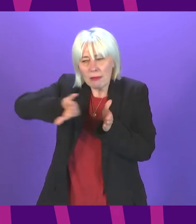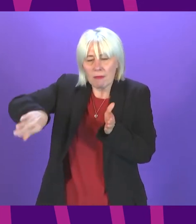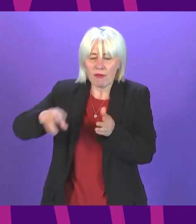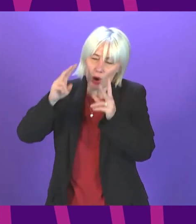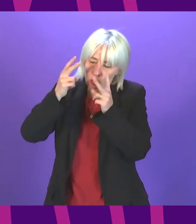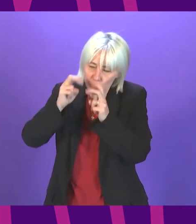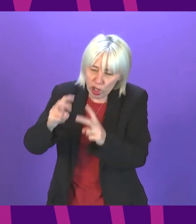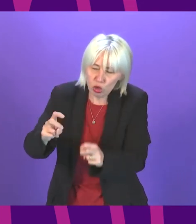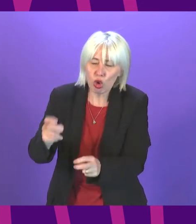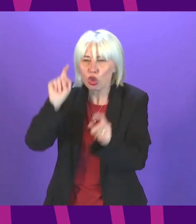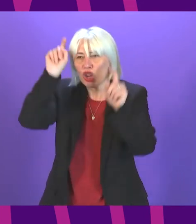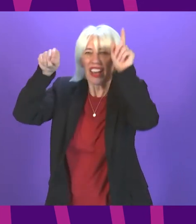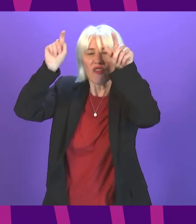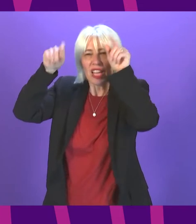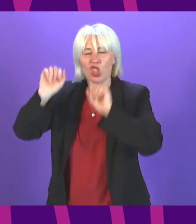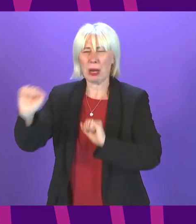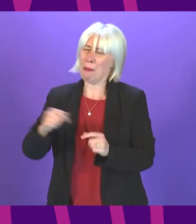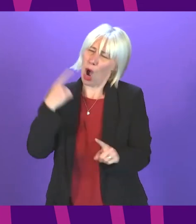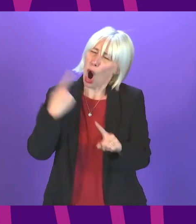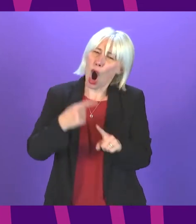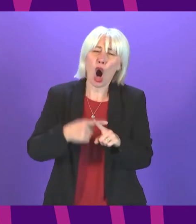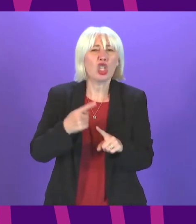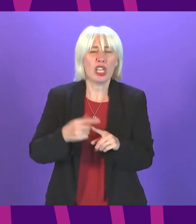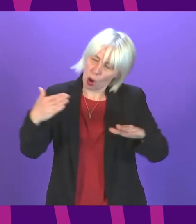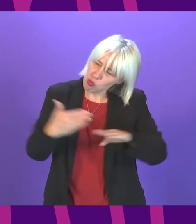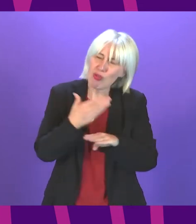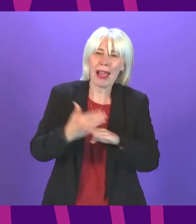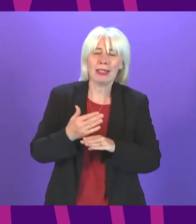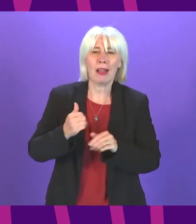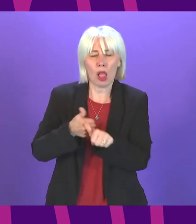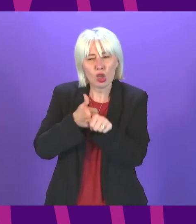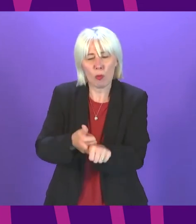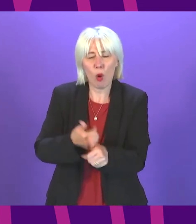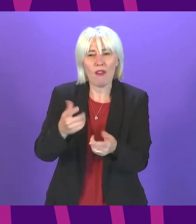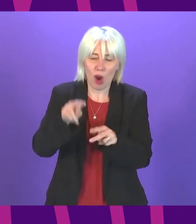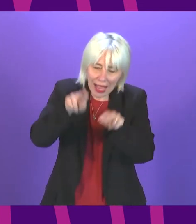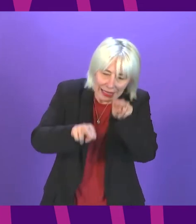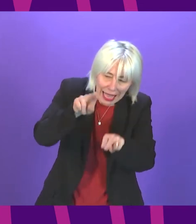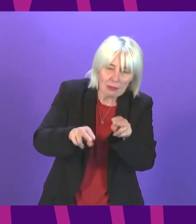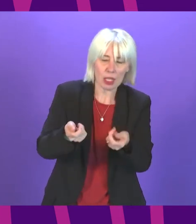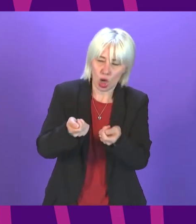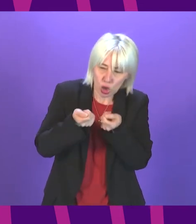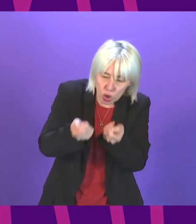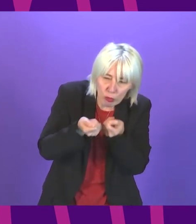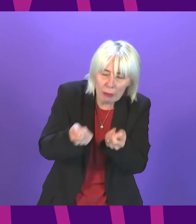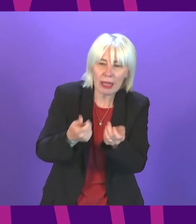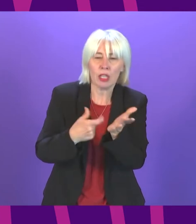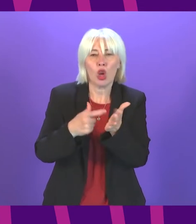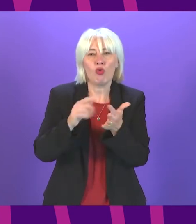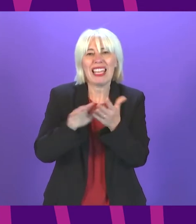but we are clear that urgent practical support is needed for long COVID assessment treatment and rehabilitation